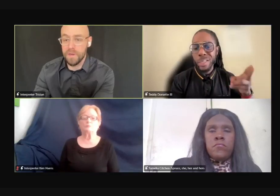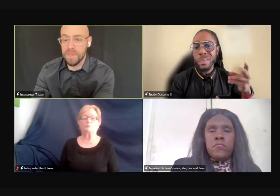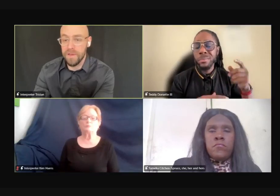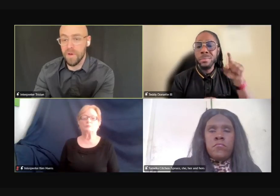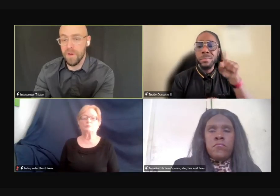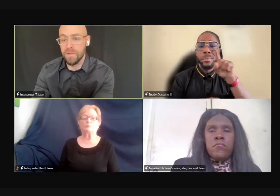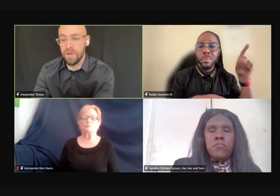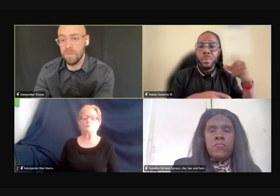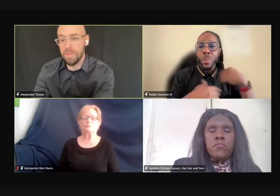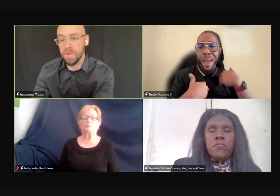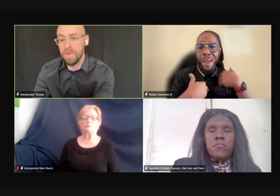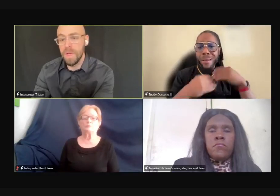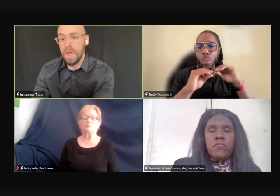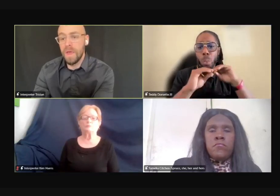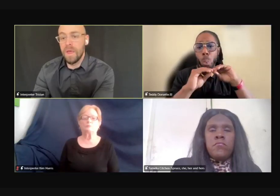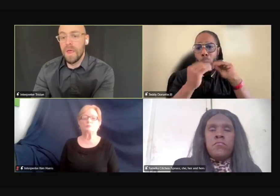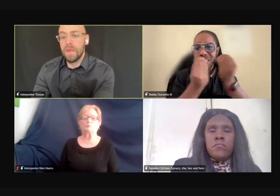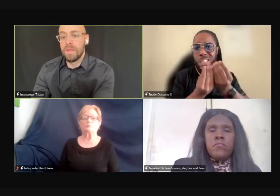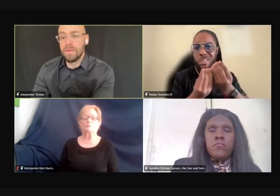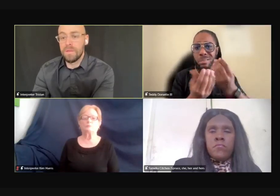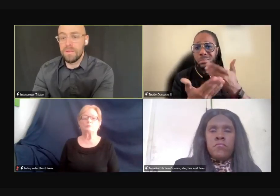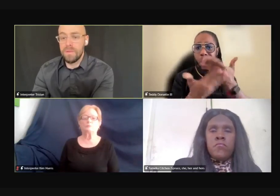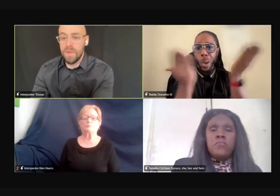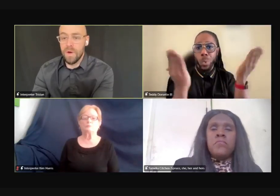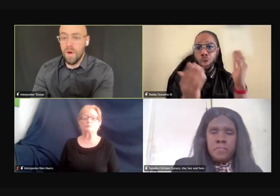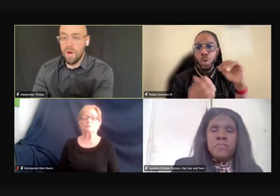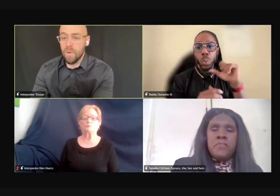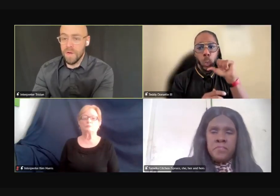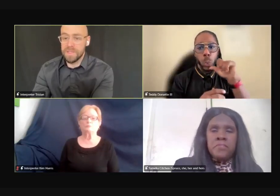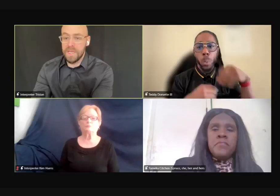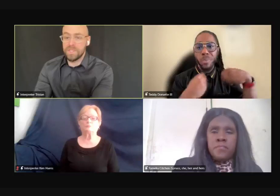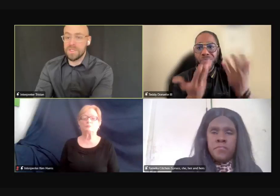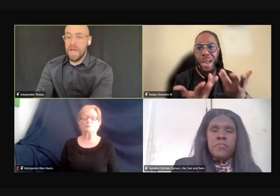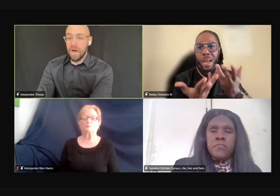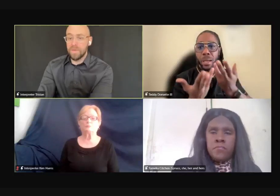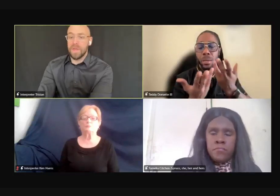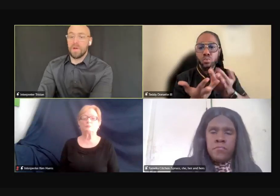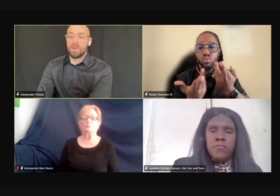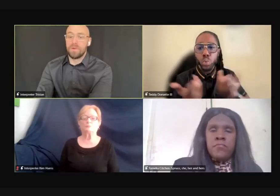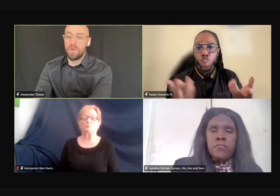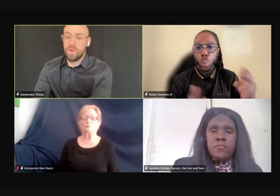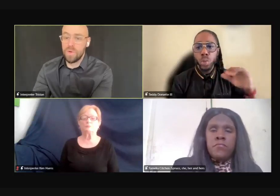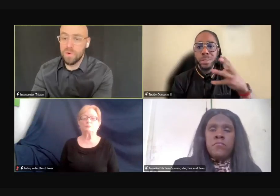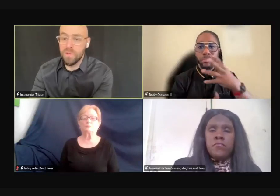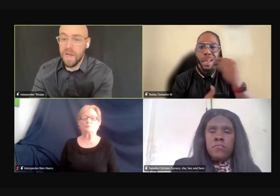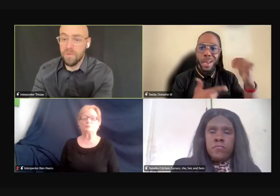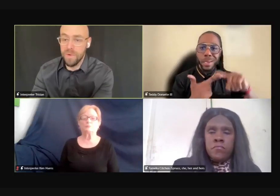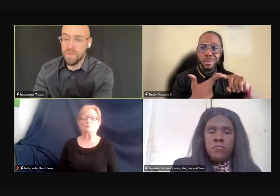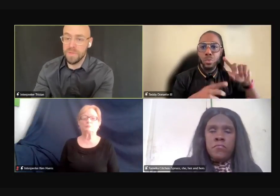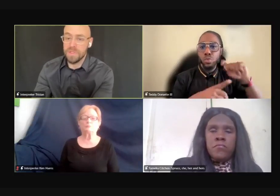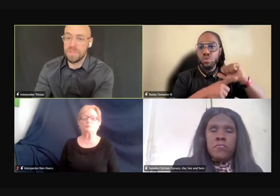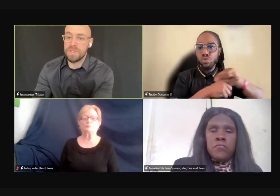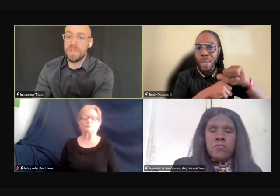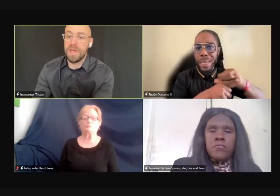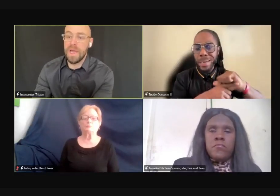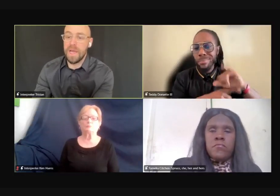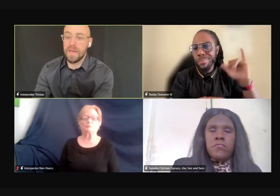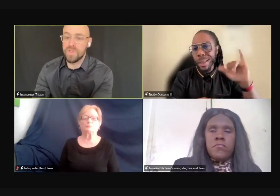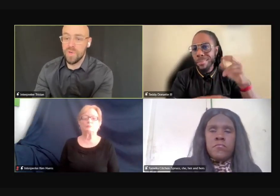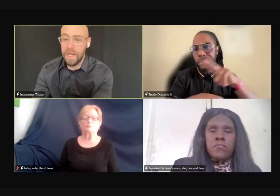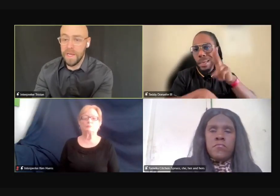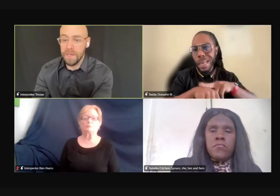the hiring deaf and hard of hearing people. There are organizations out there who provide resources